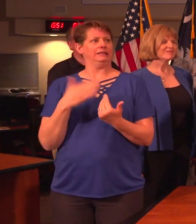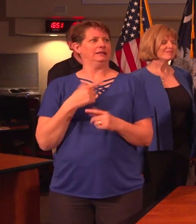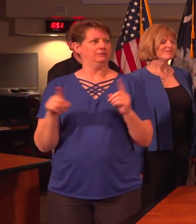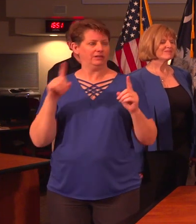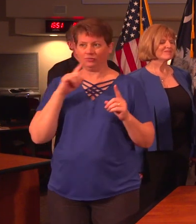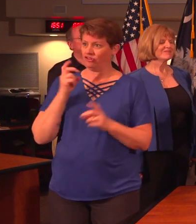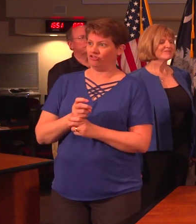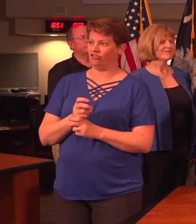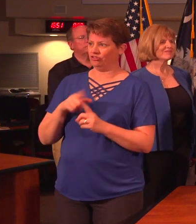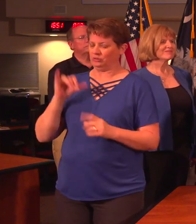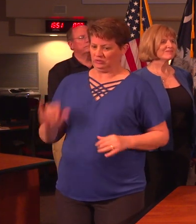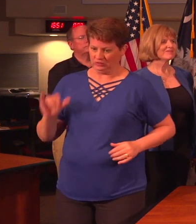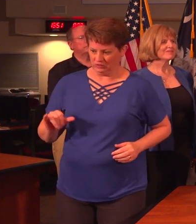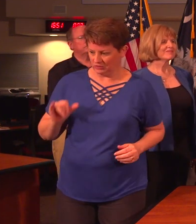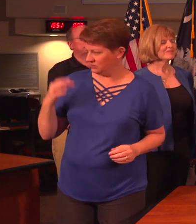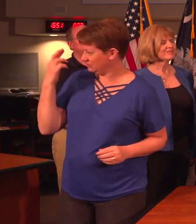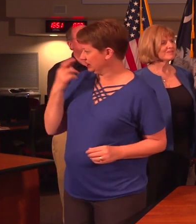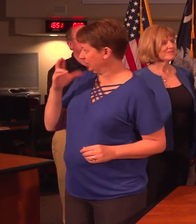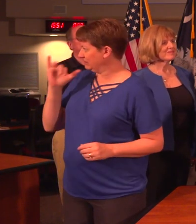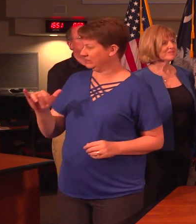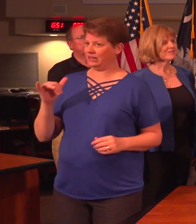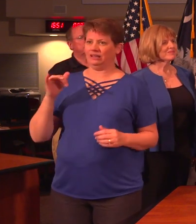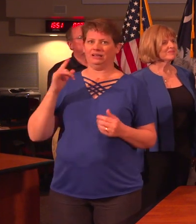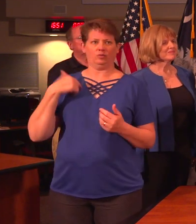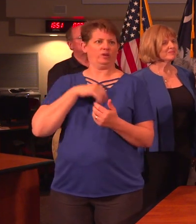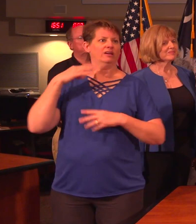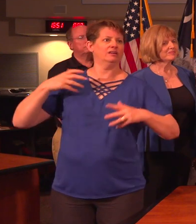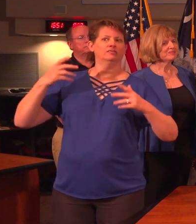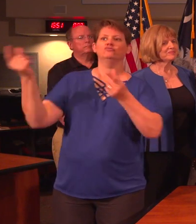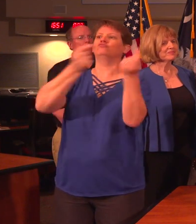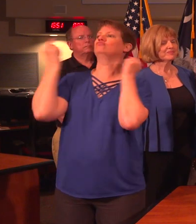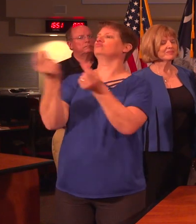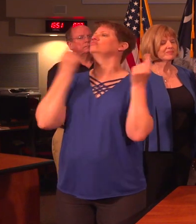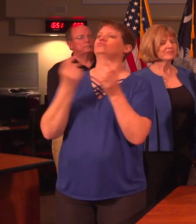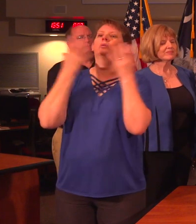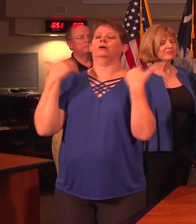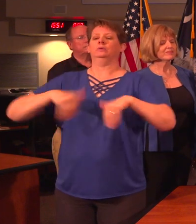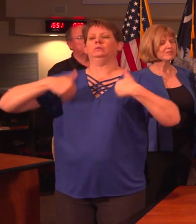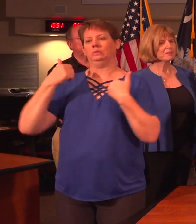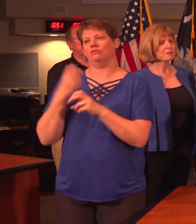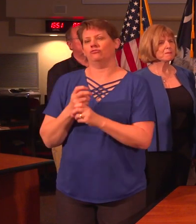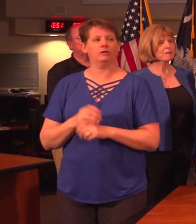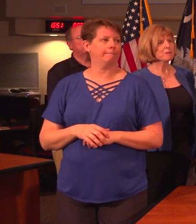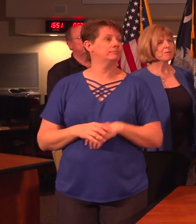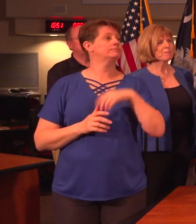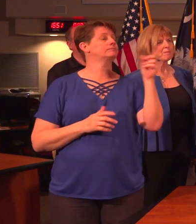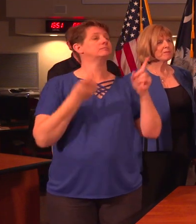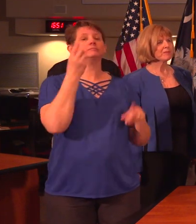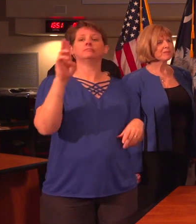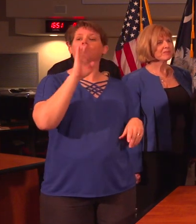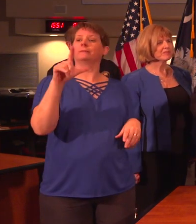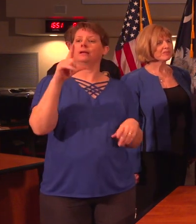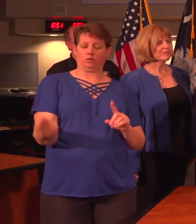hard to do that in a mobile population, a multifaceted population like we have. Dr. Bell, to